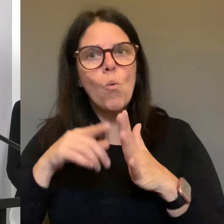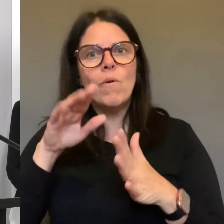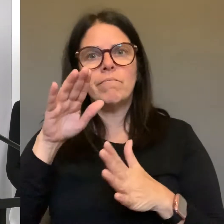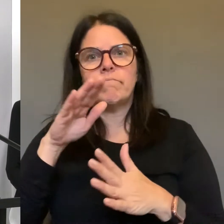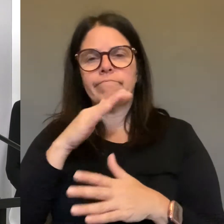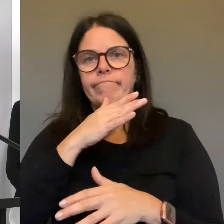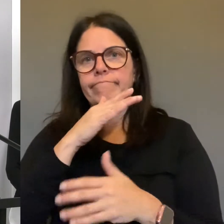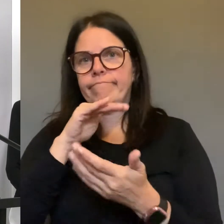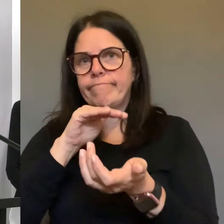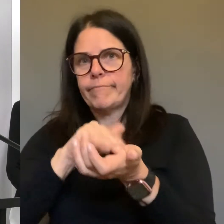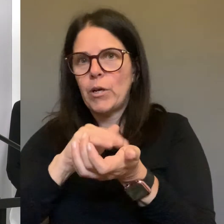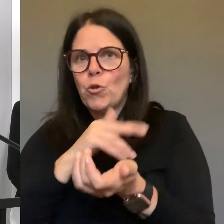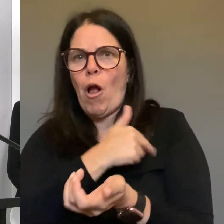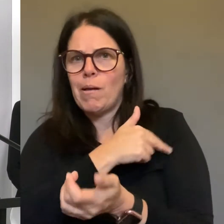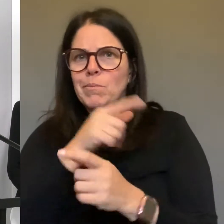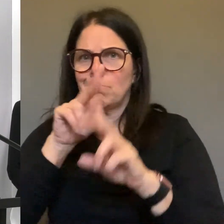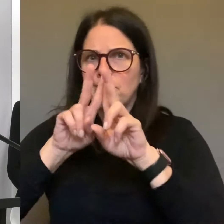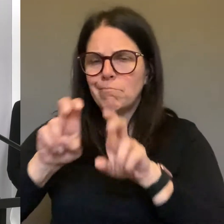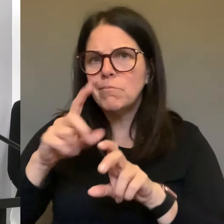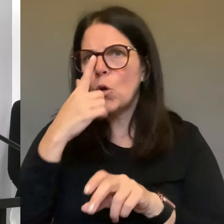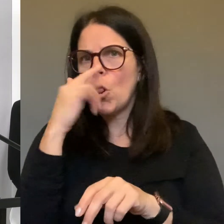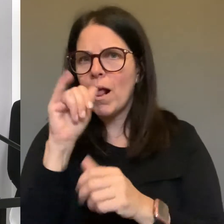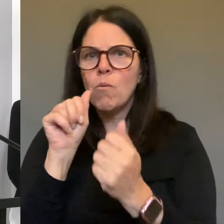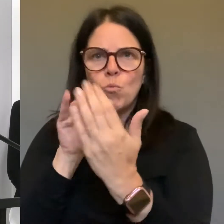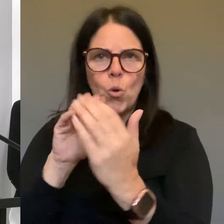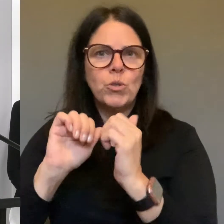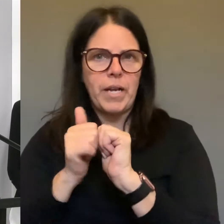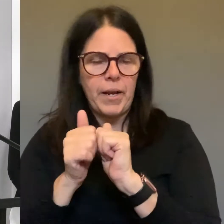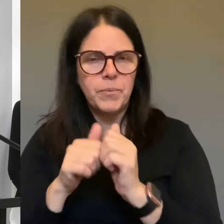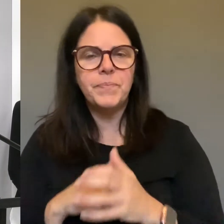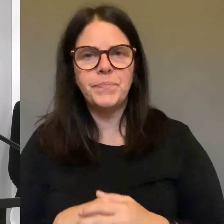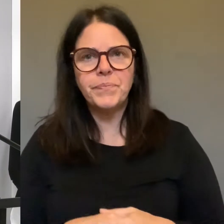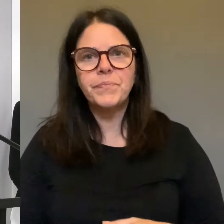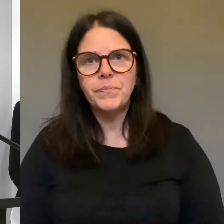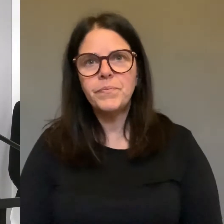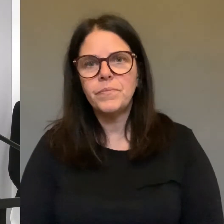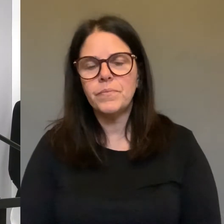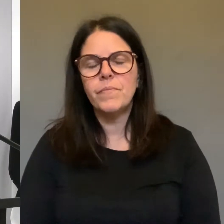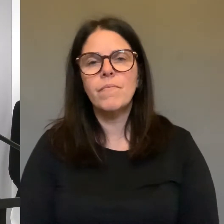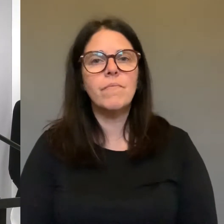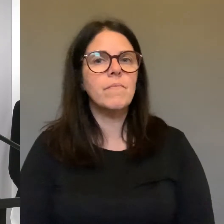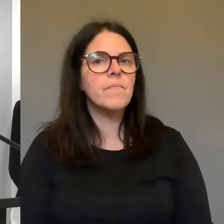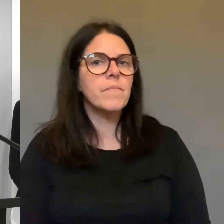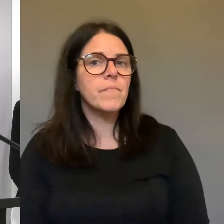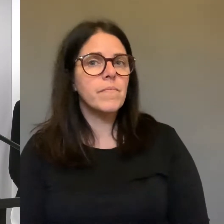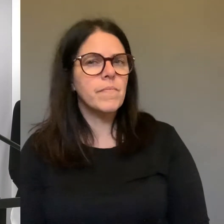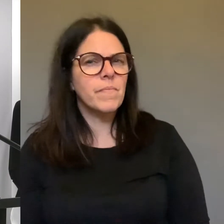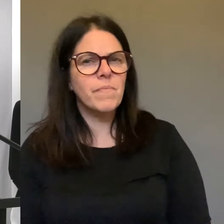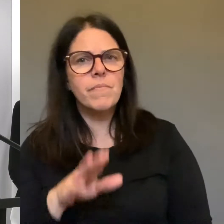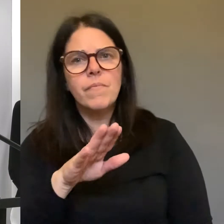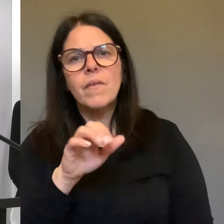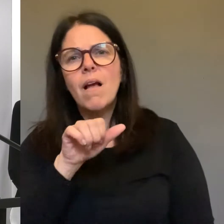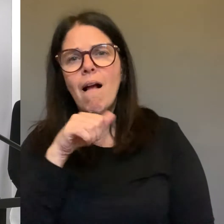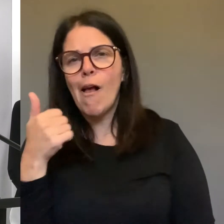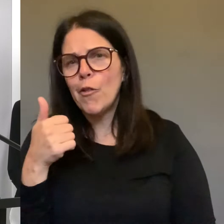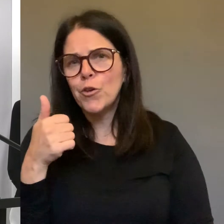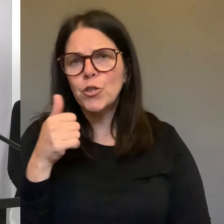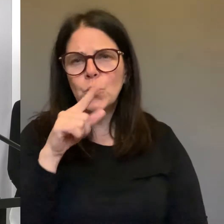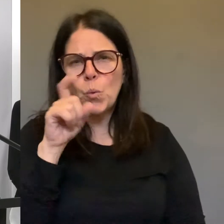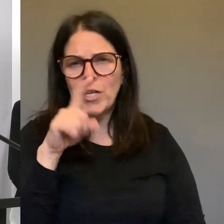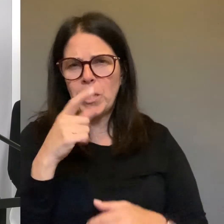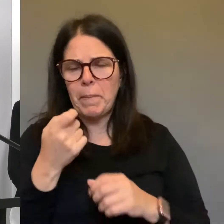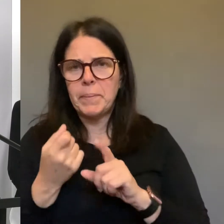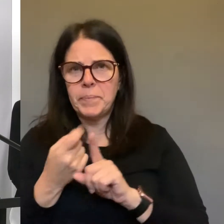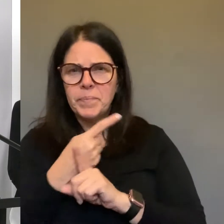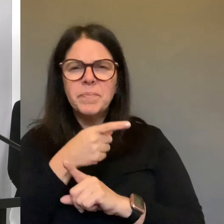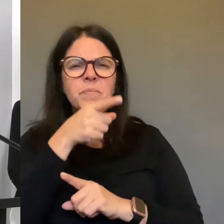Just a follow-up question on a separate topic. You're talking about misinformation in social media. There's a video